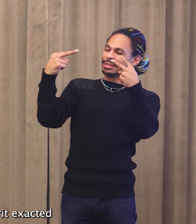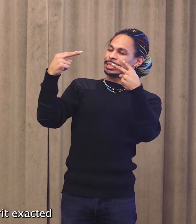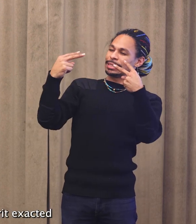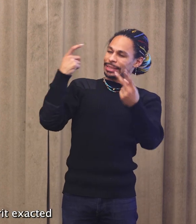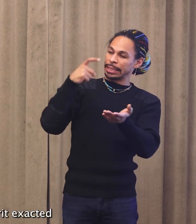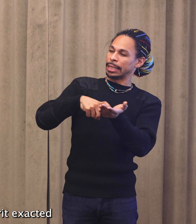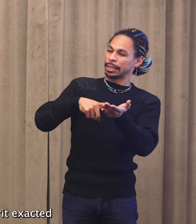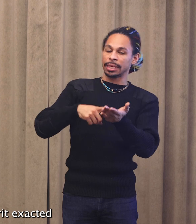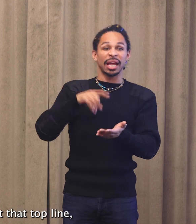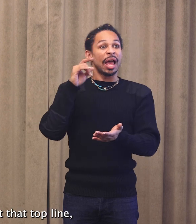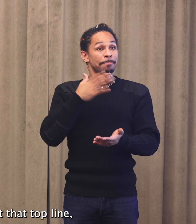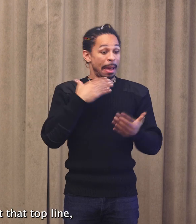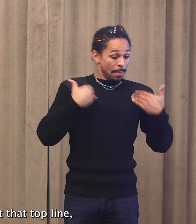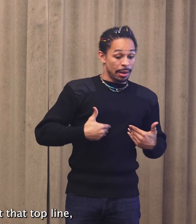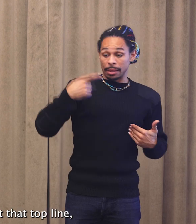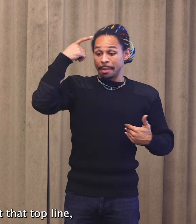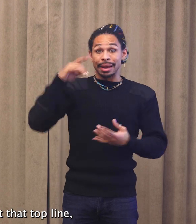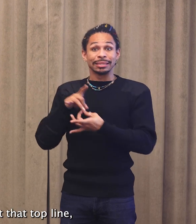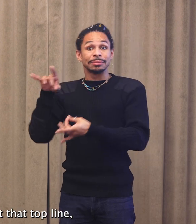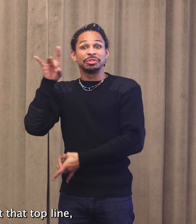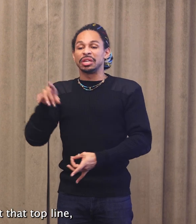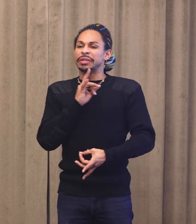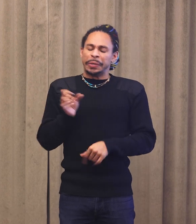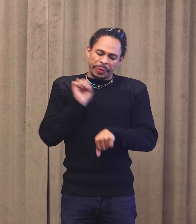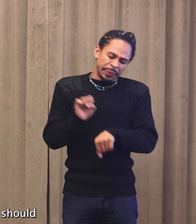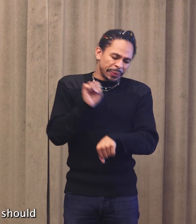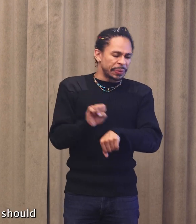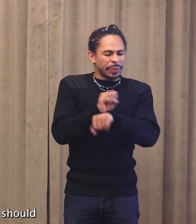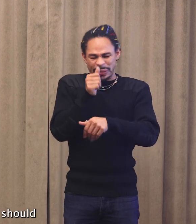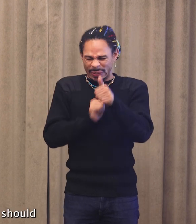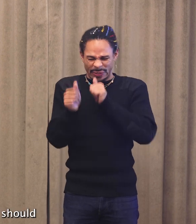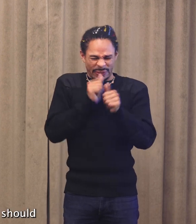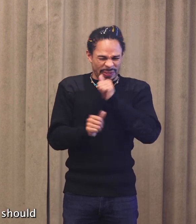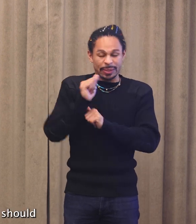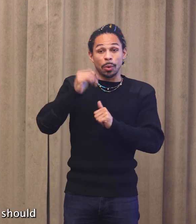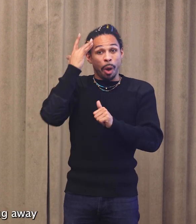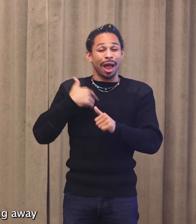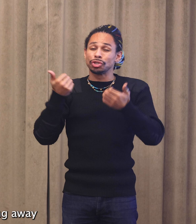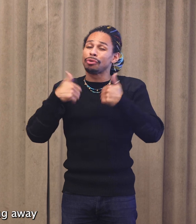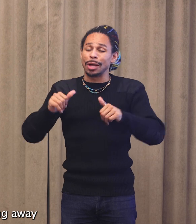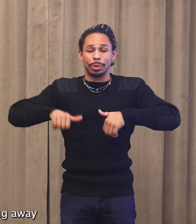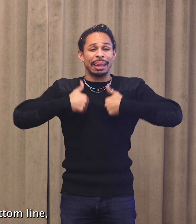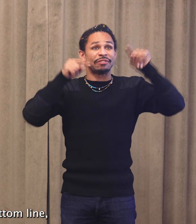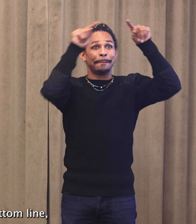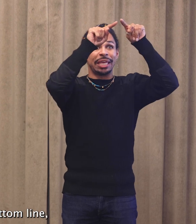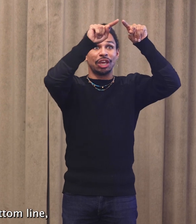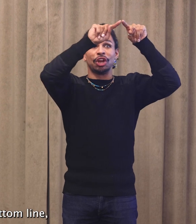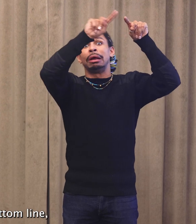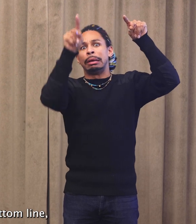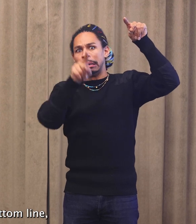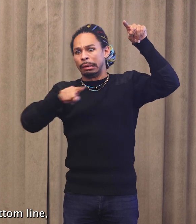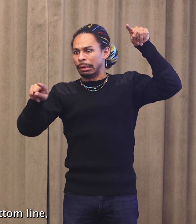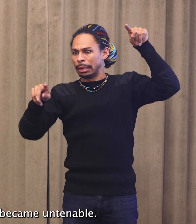mind, and spirit exacted by trying to live at that top line, the line of should, and running away from that